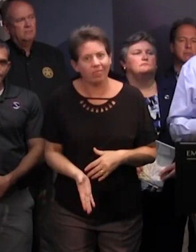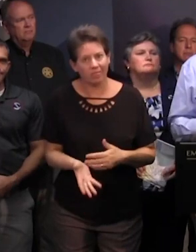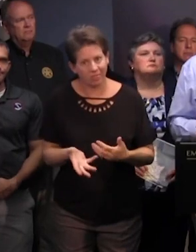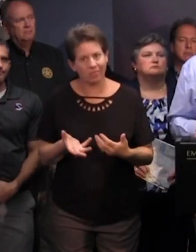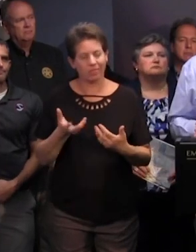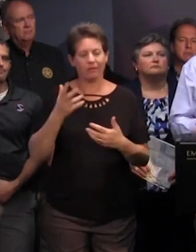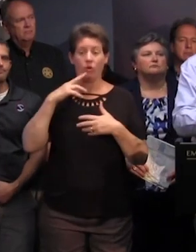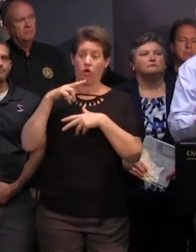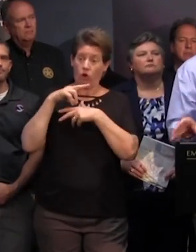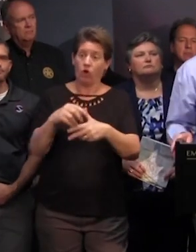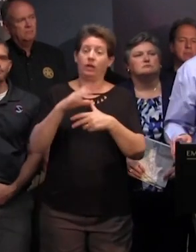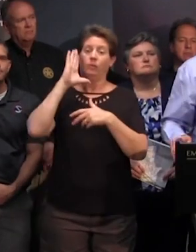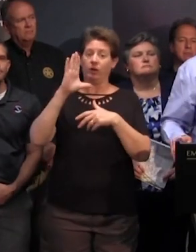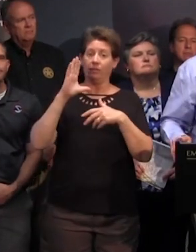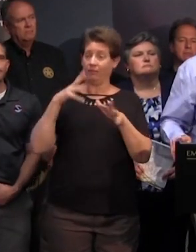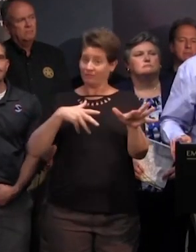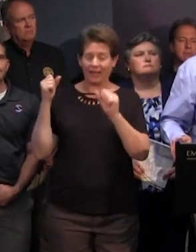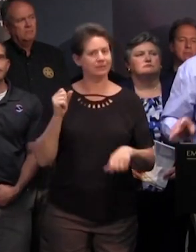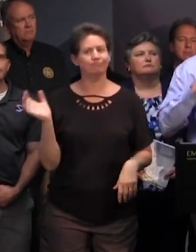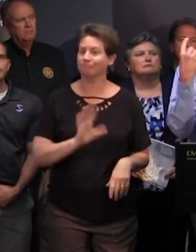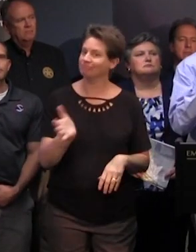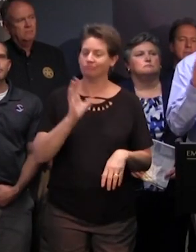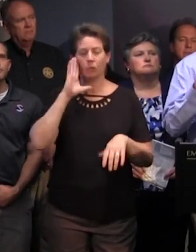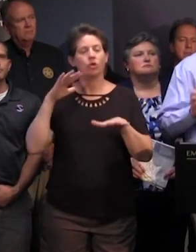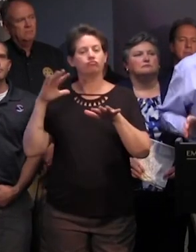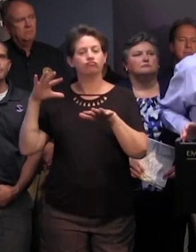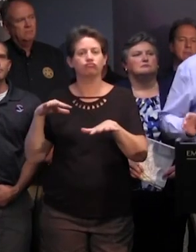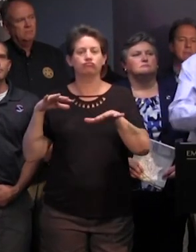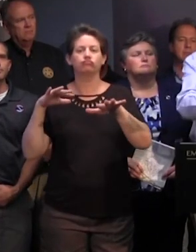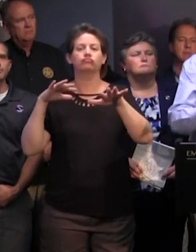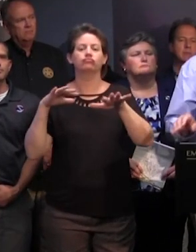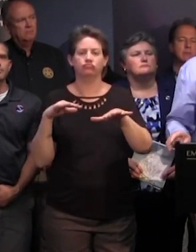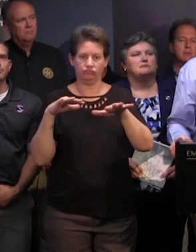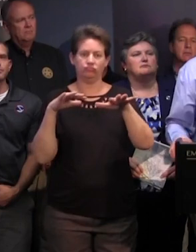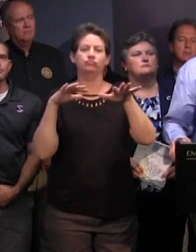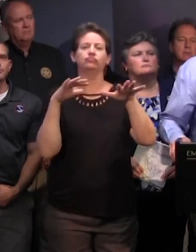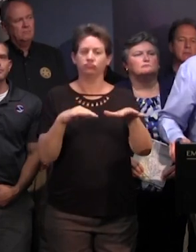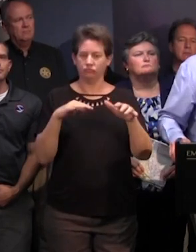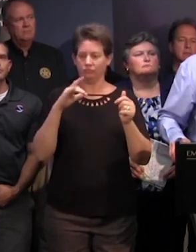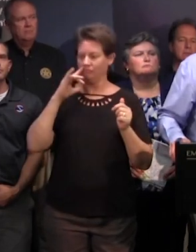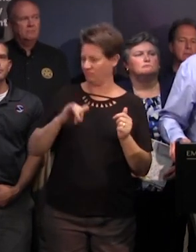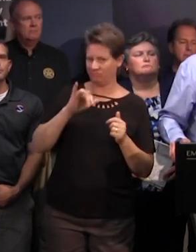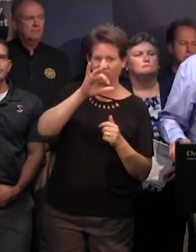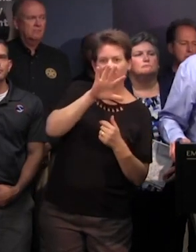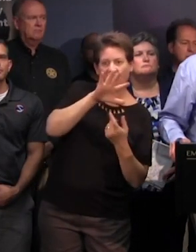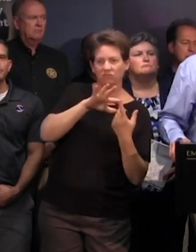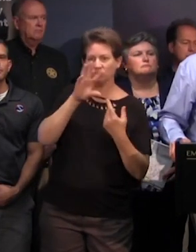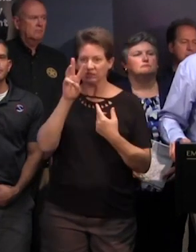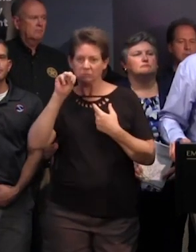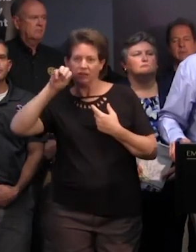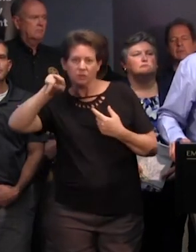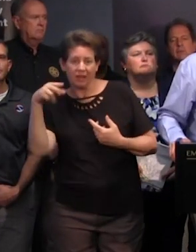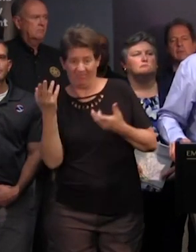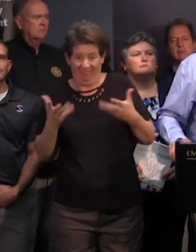going to move slowly across ground as it goes not in velocity but in its uh five six seven miles per hour whatever it